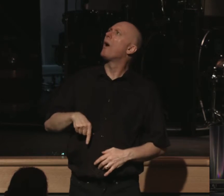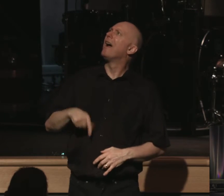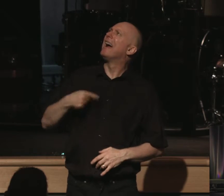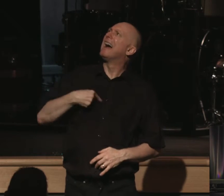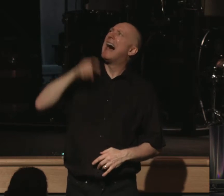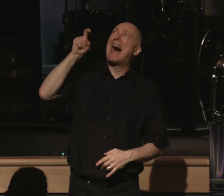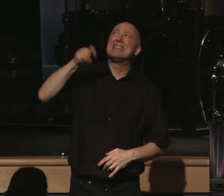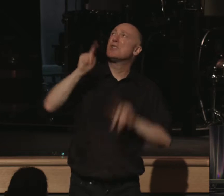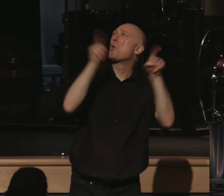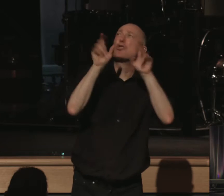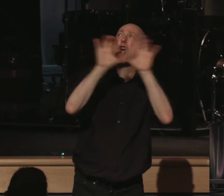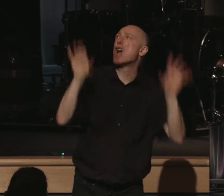get me to the cottage.